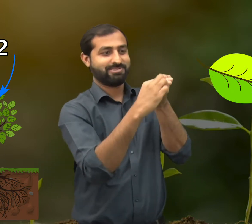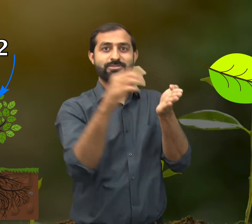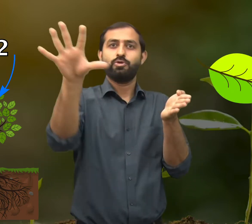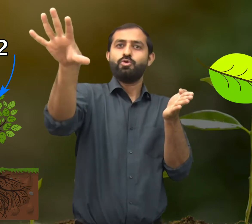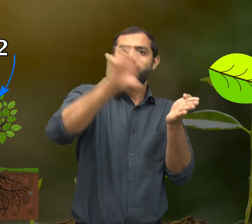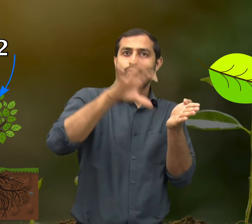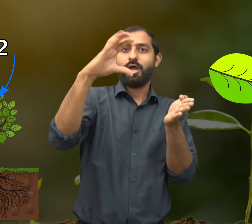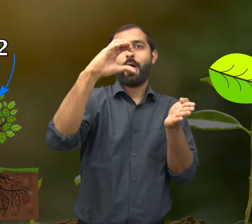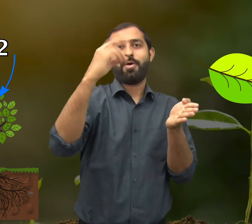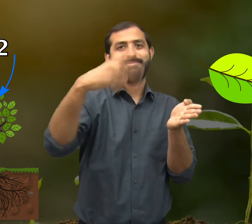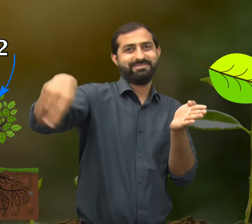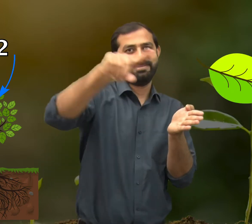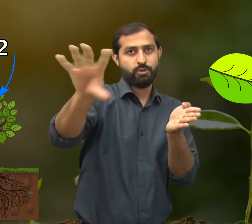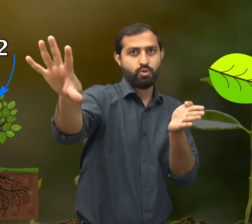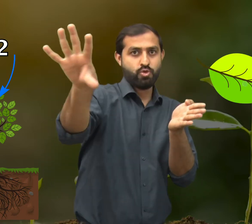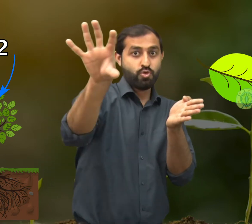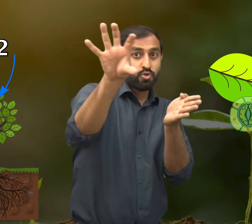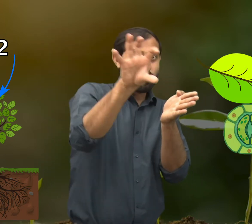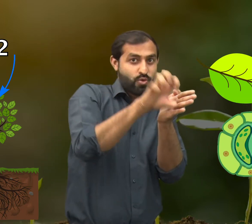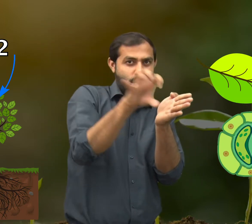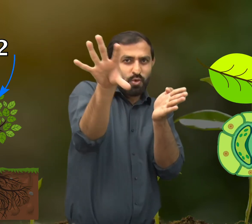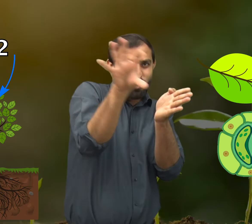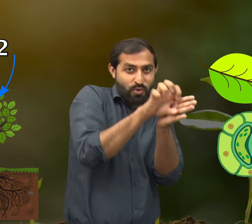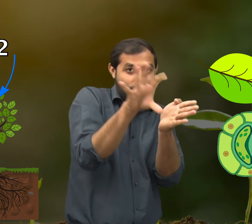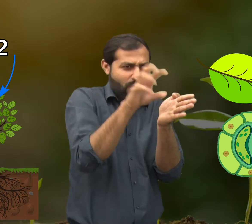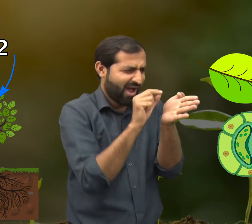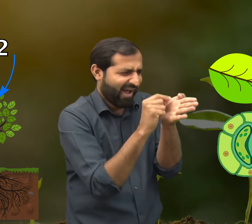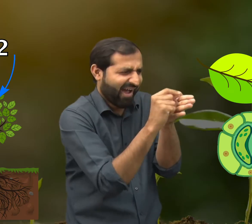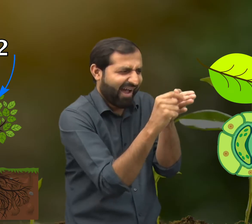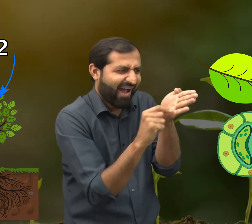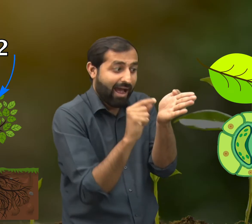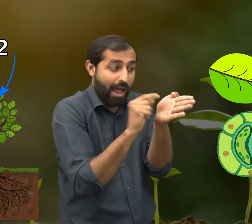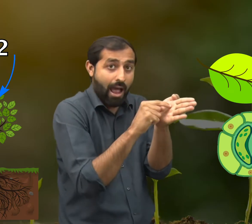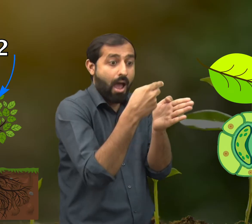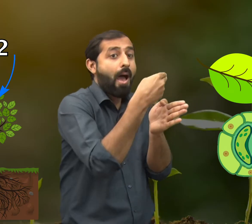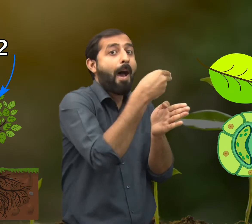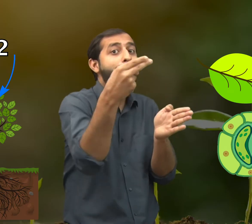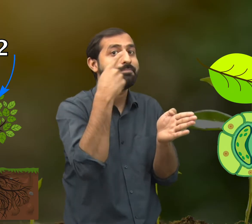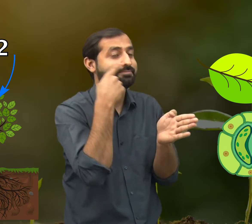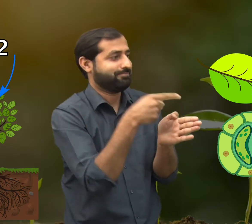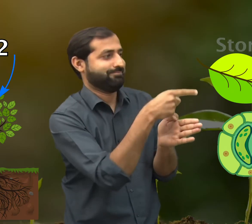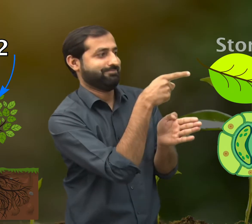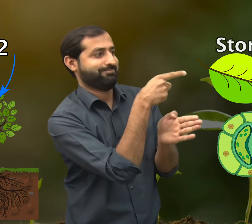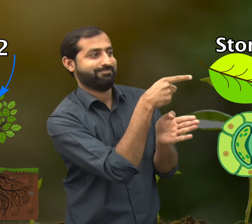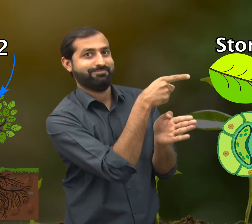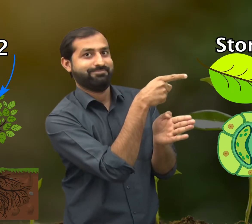Carbon dioxide is absorbed by plants through tiny pores called stomata.